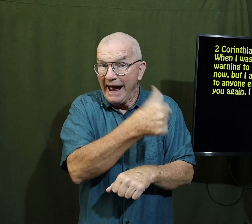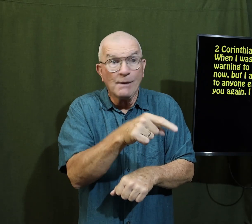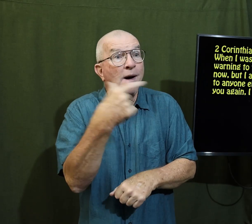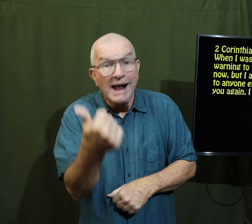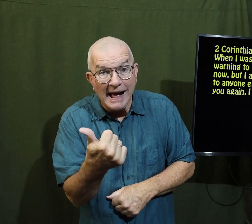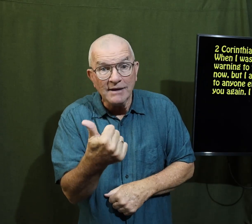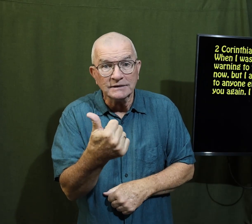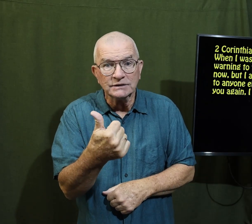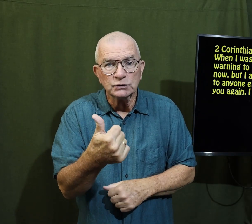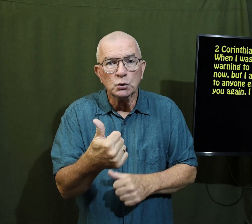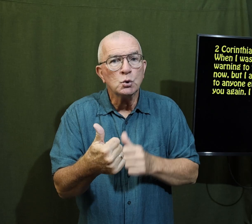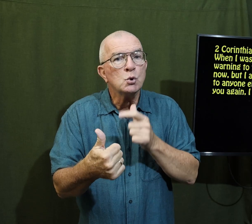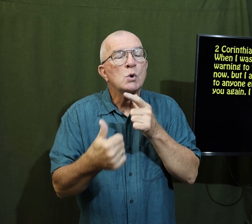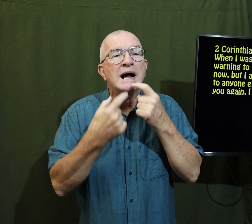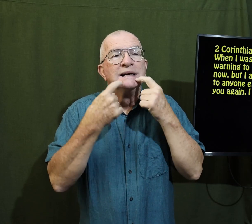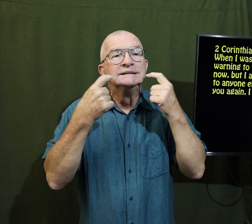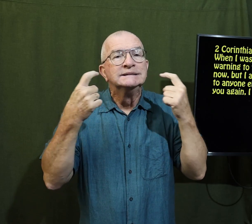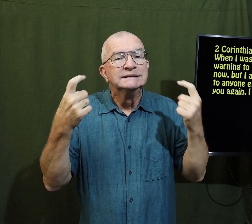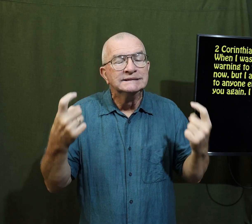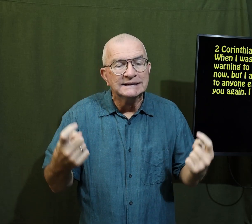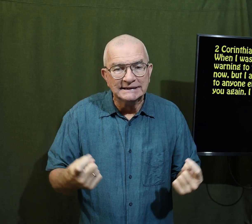and to anyone else who has sinned.